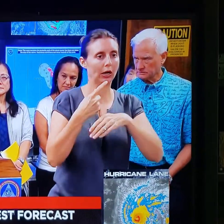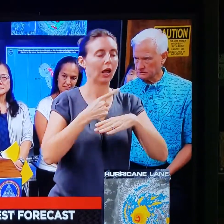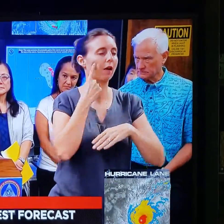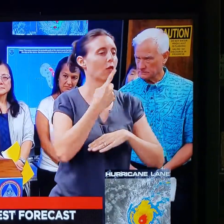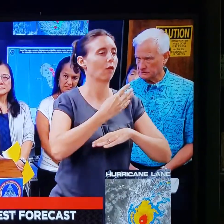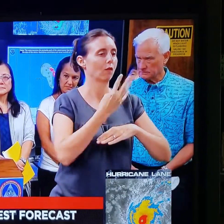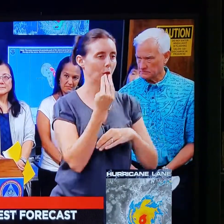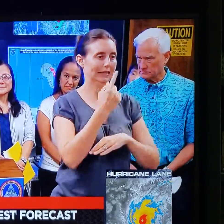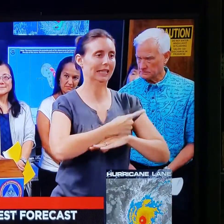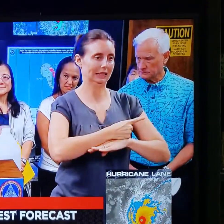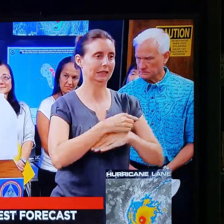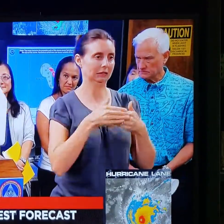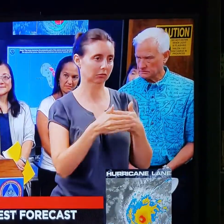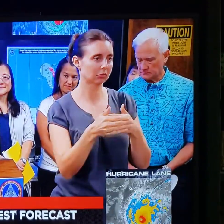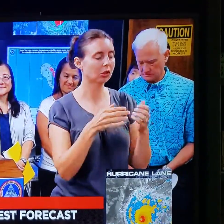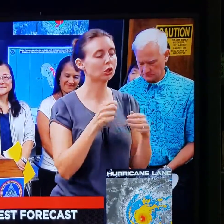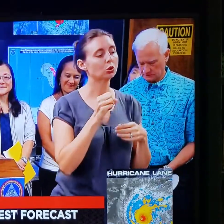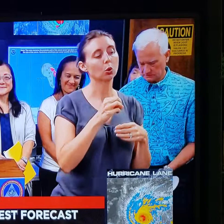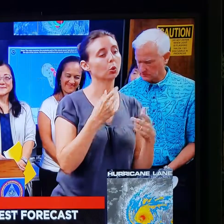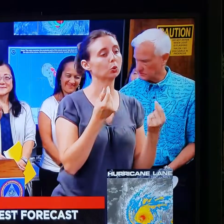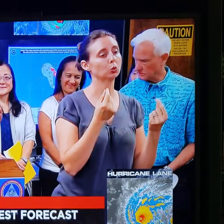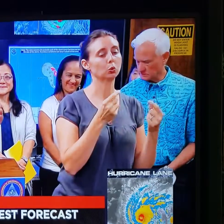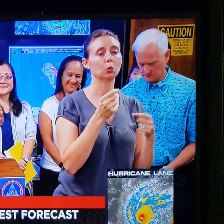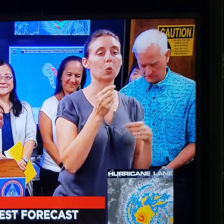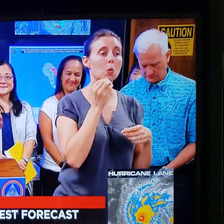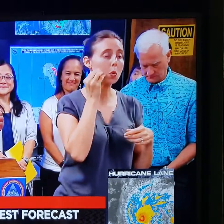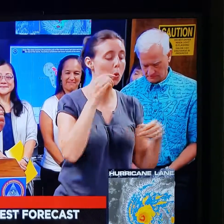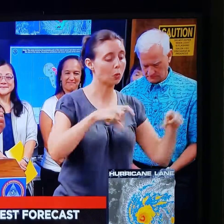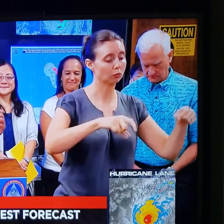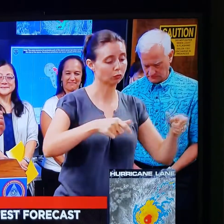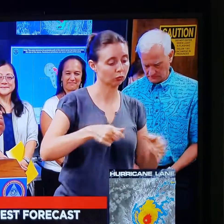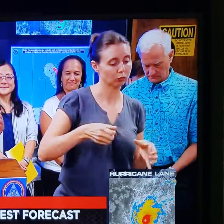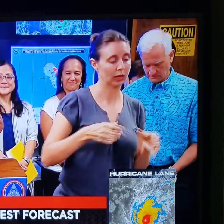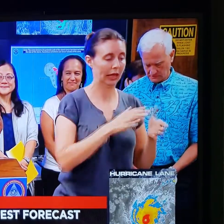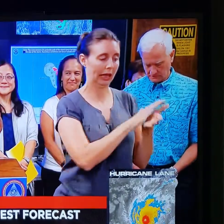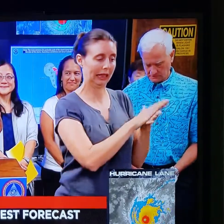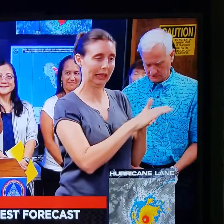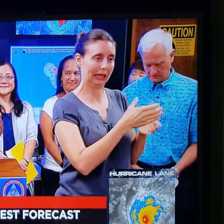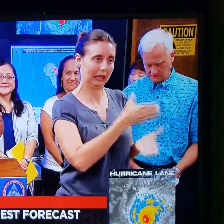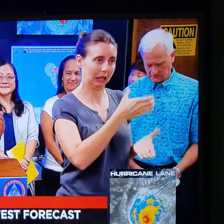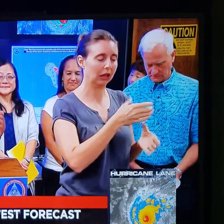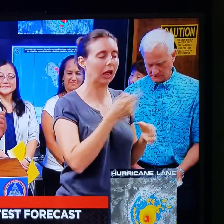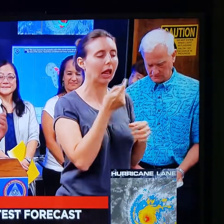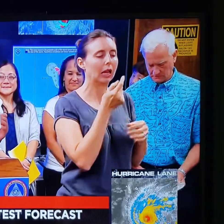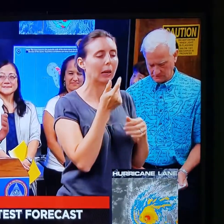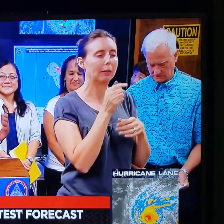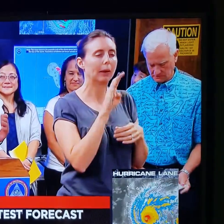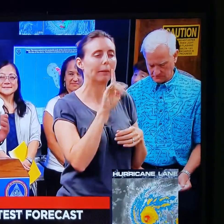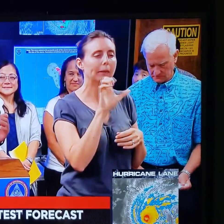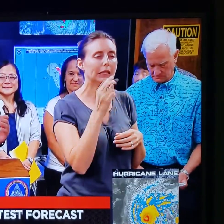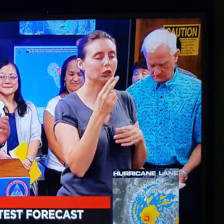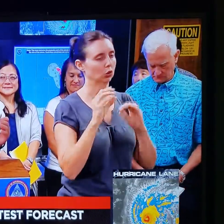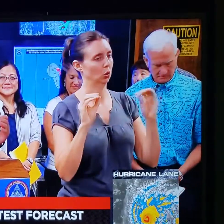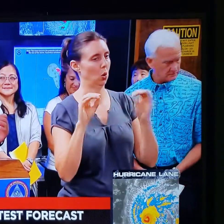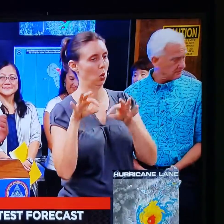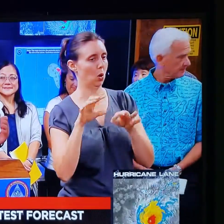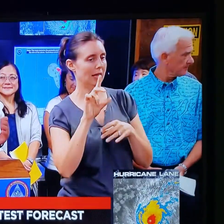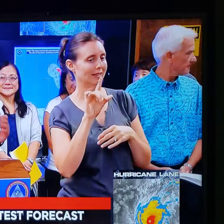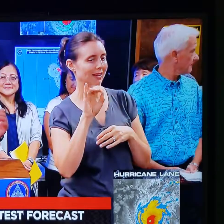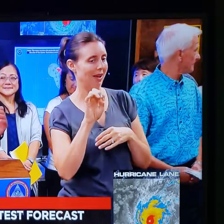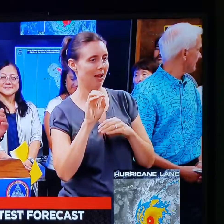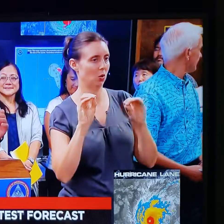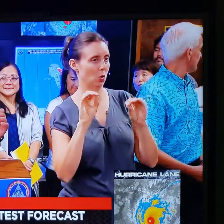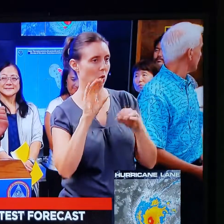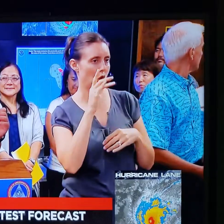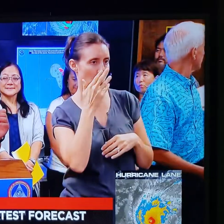period. So go to the tap, get a clean container, use a little bit of bleach without any dye or coloring,